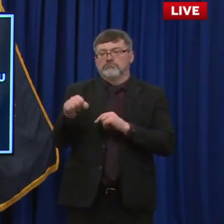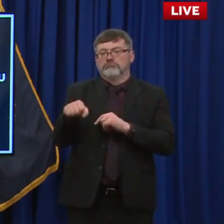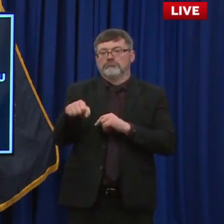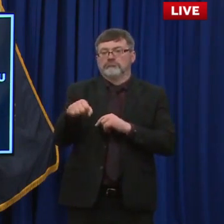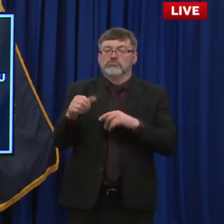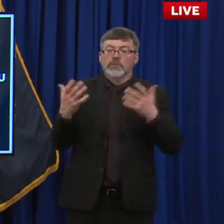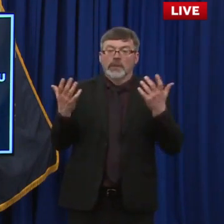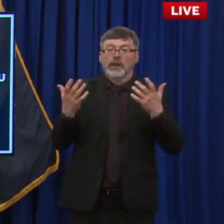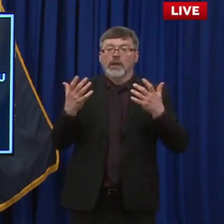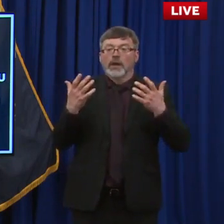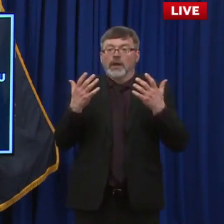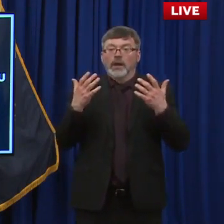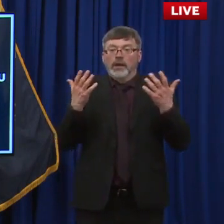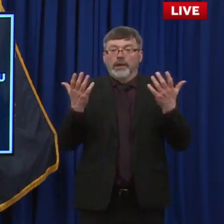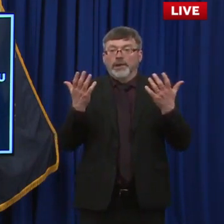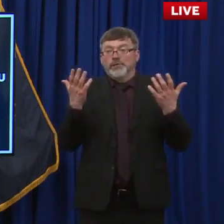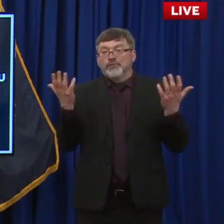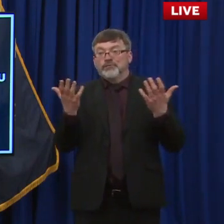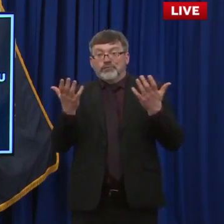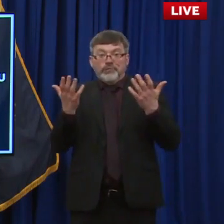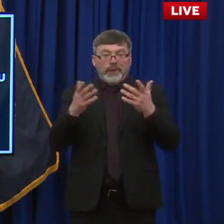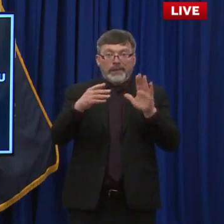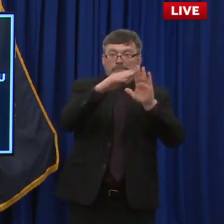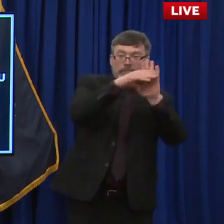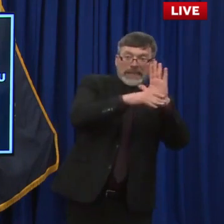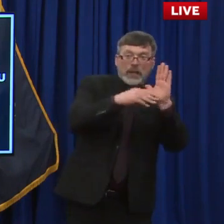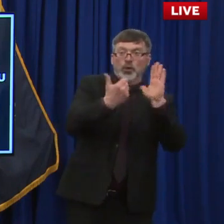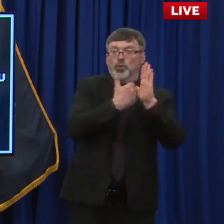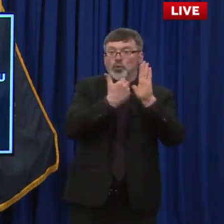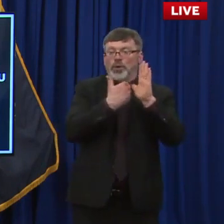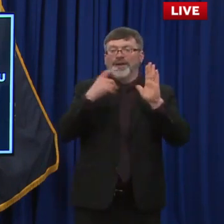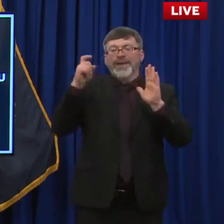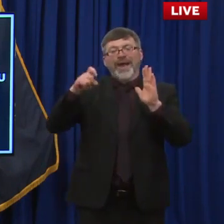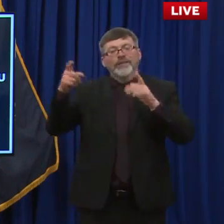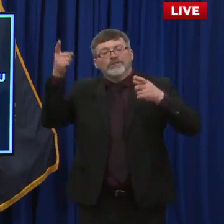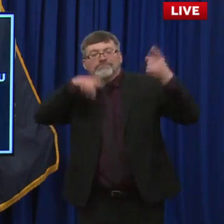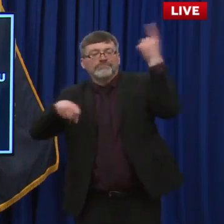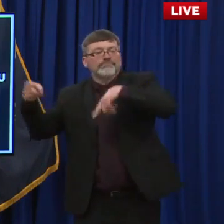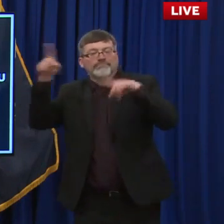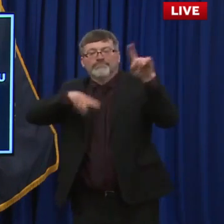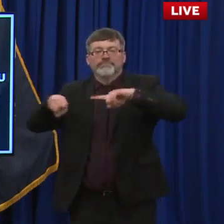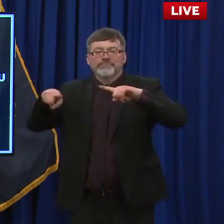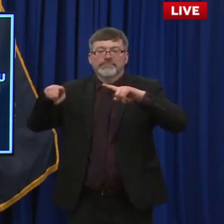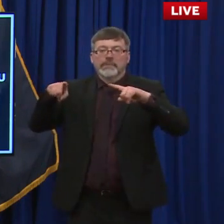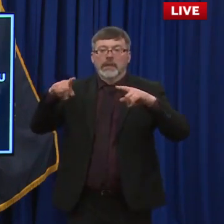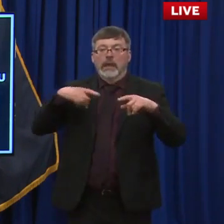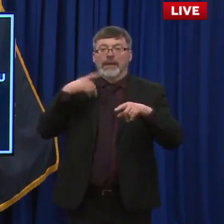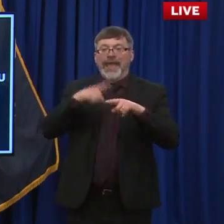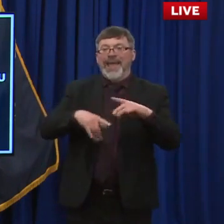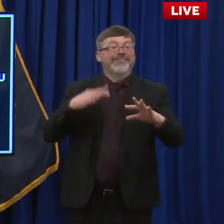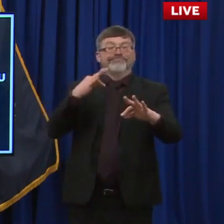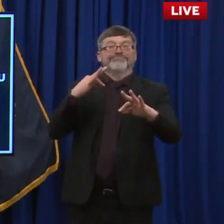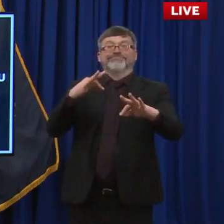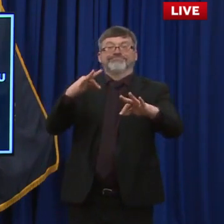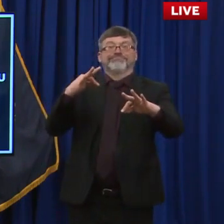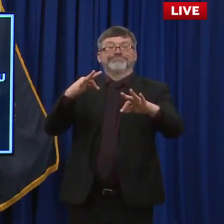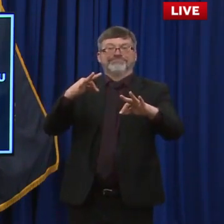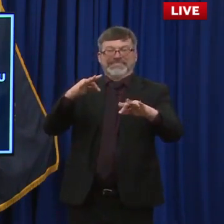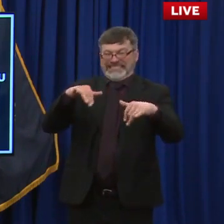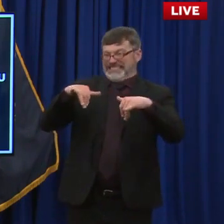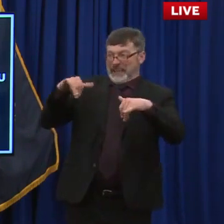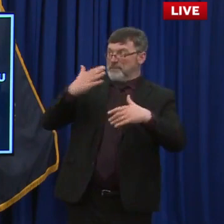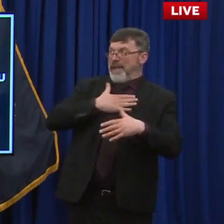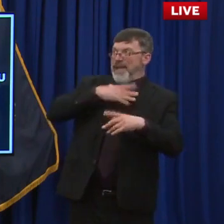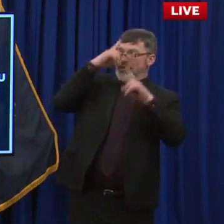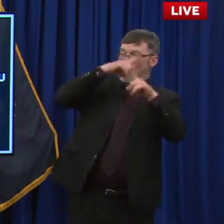just say, oh, well, I guess we didn't do our job. No, we're, we're talking about transformative issues here. I mean, really good stuff. moving us, uh, really